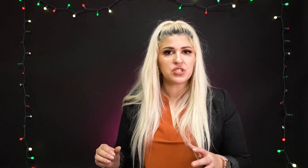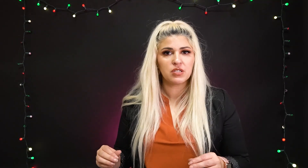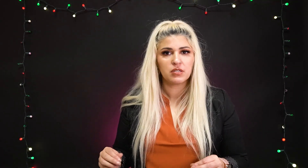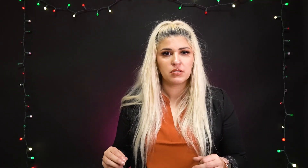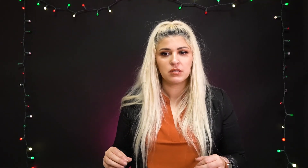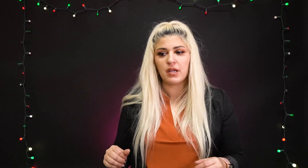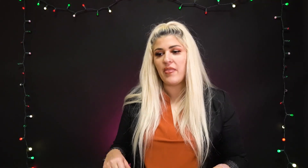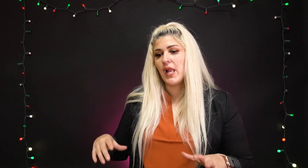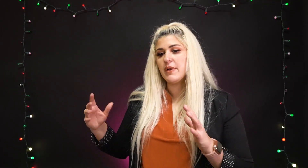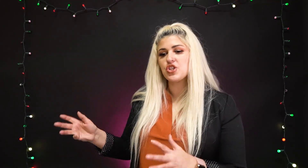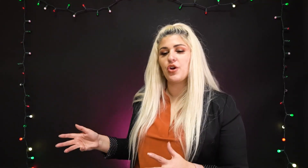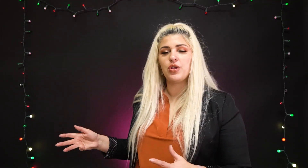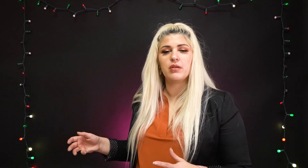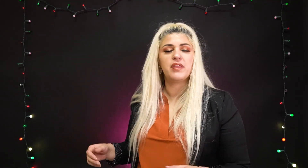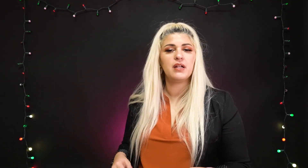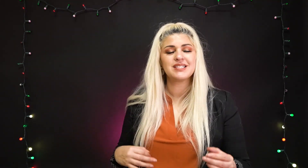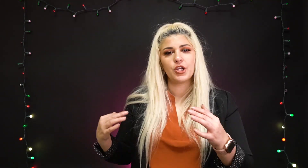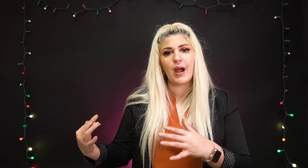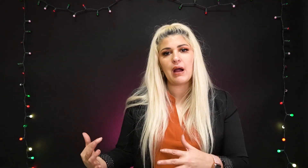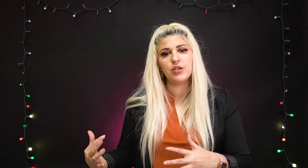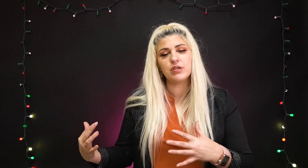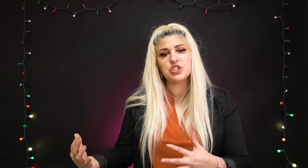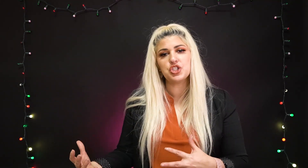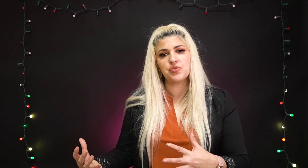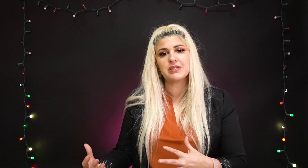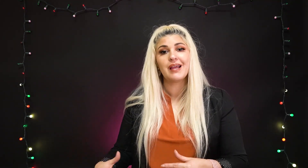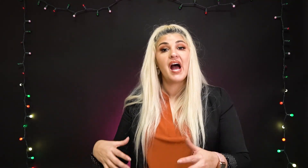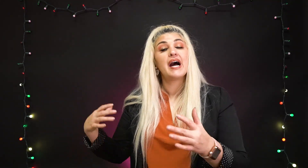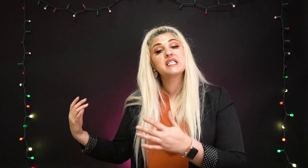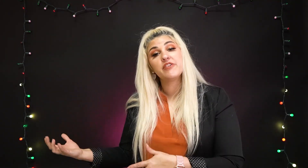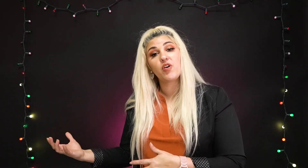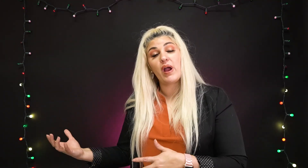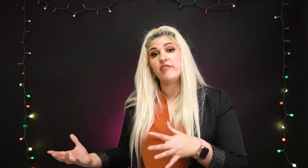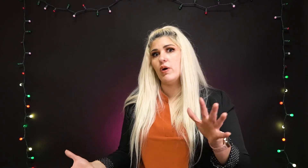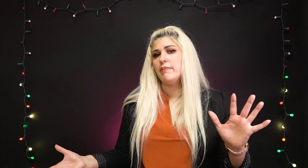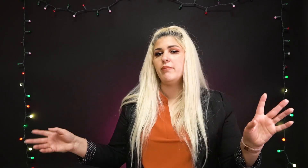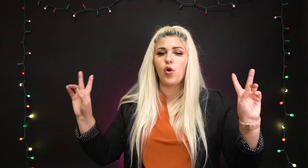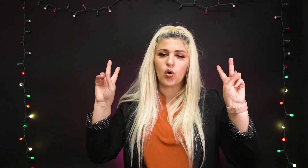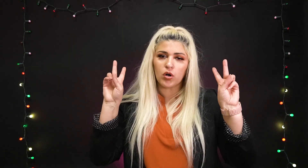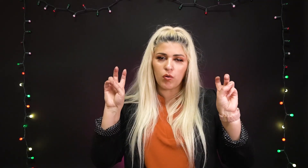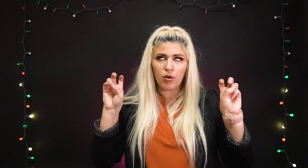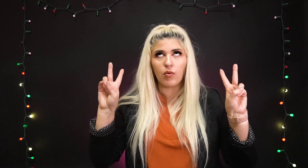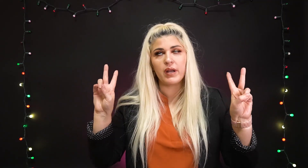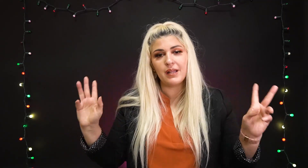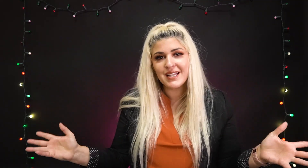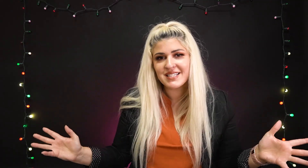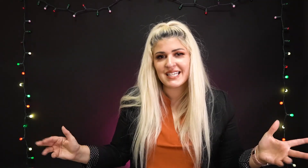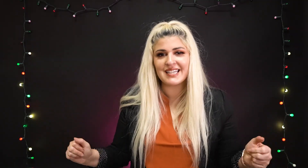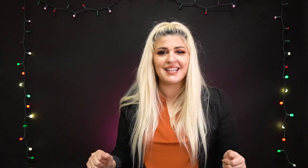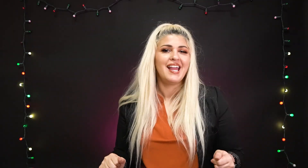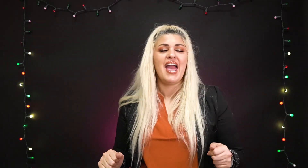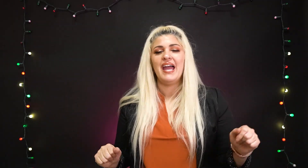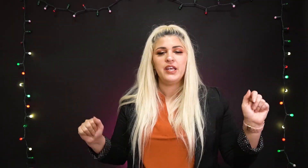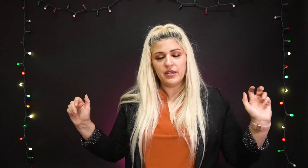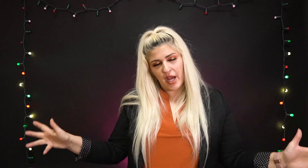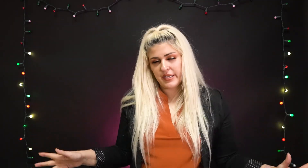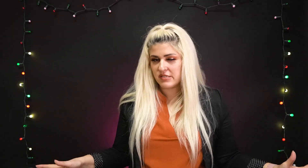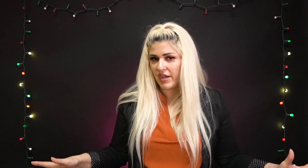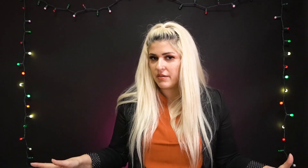and then i'm going to show you and then i'll tell you how you can do it a different way if you want to be more quote realistic and not as fun